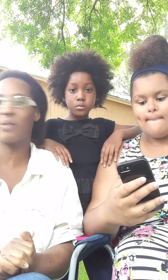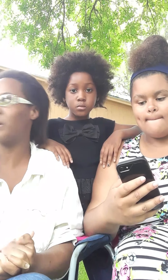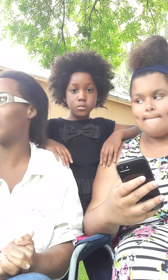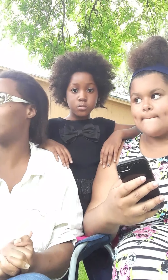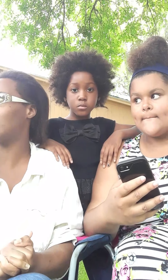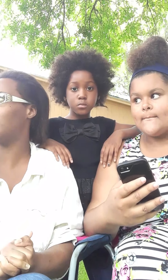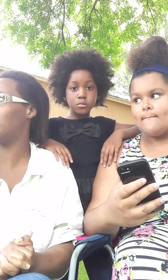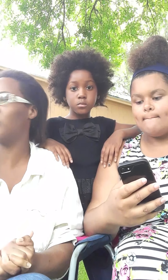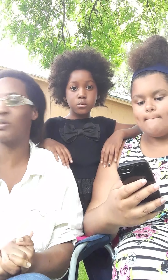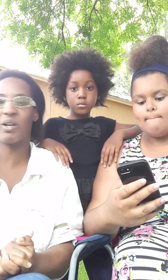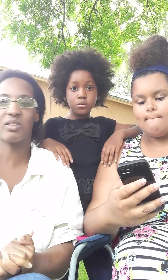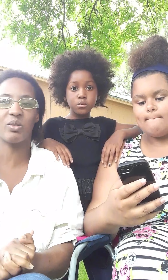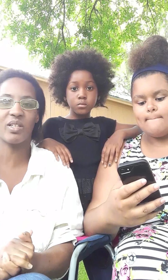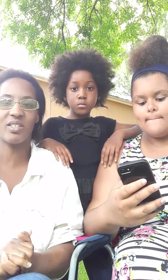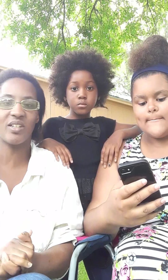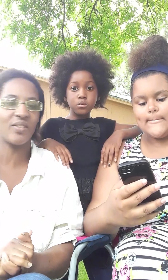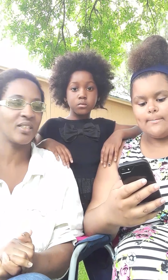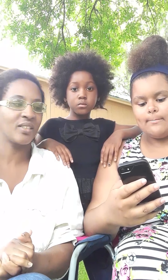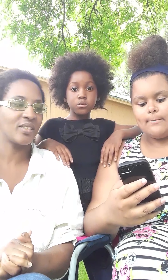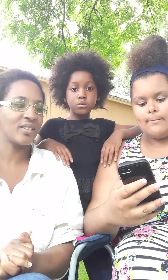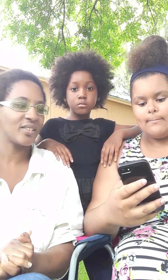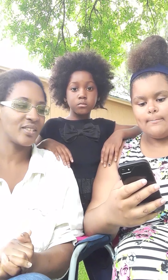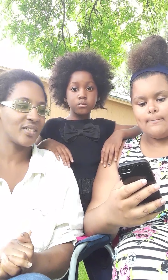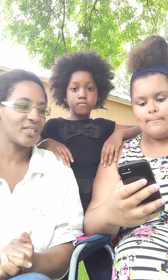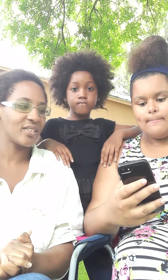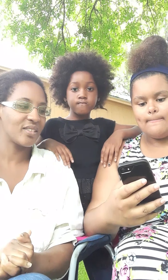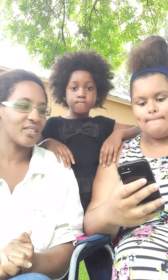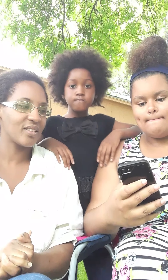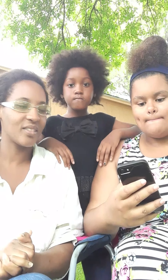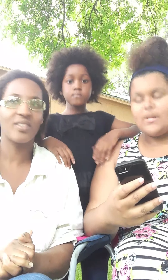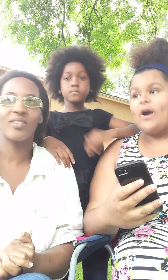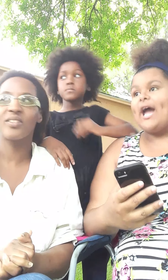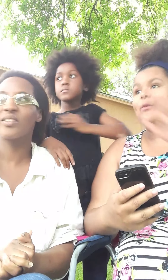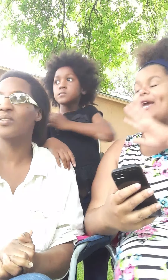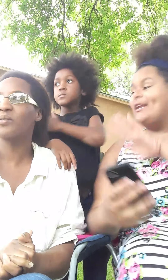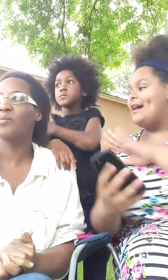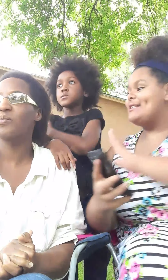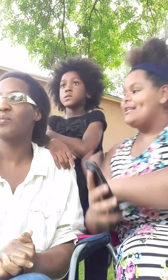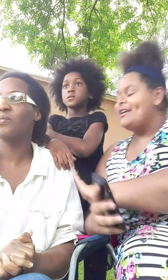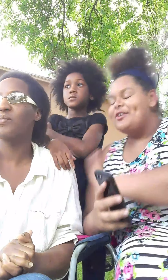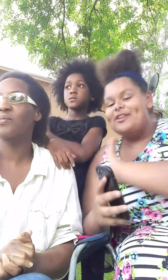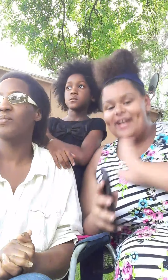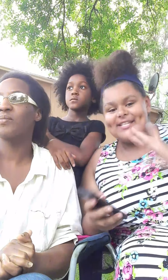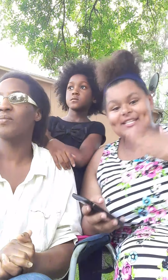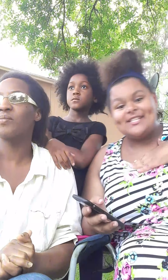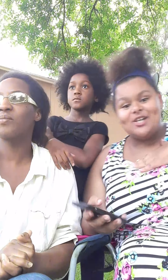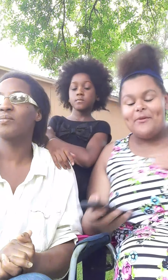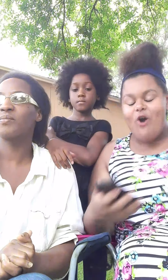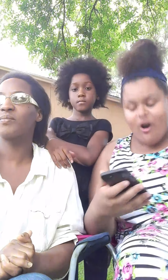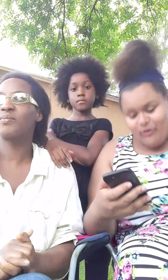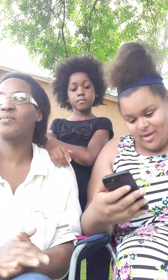be like We don't wanna watch the rest of Yo Try to do your best Okay we cannot sing Or dance This is gonna be hard for me